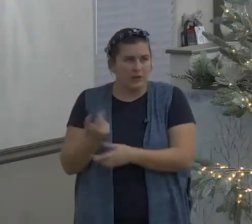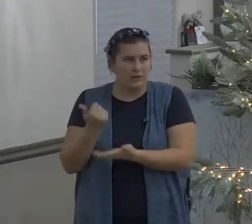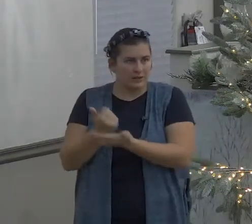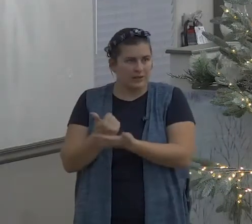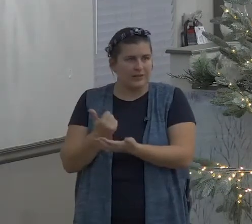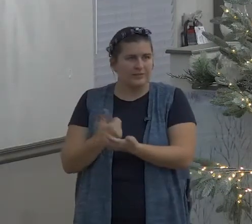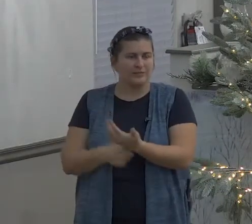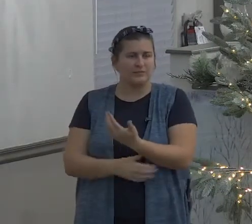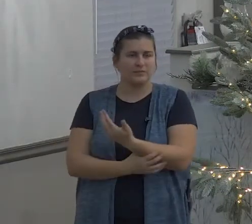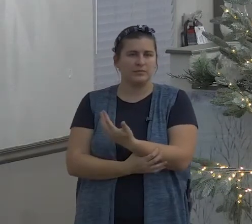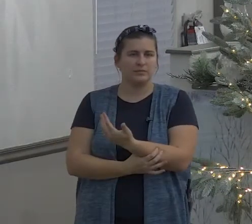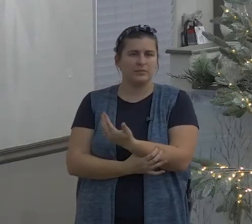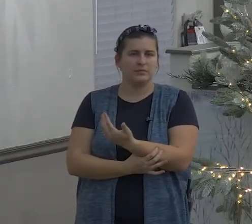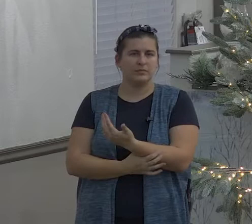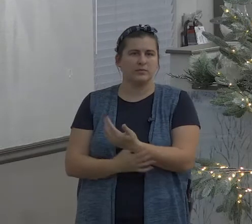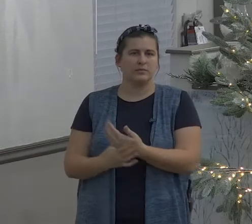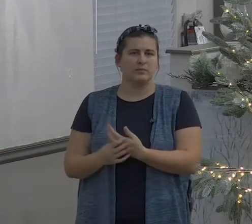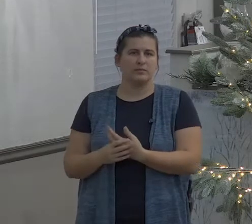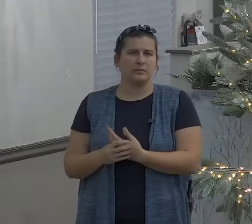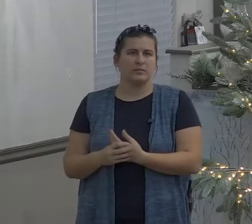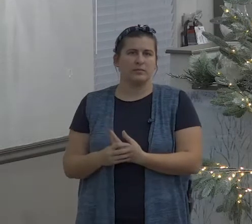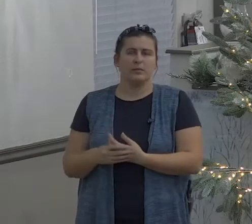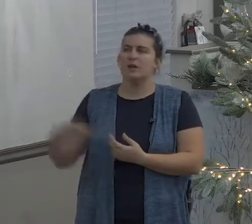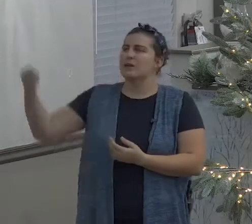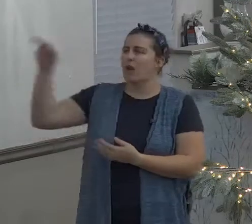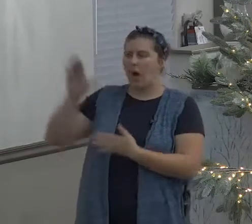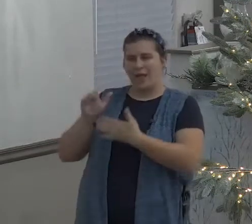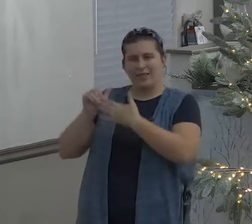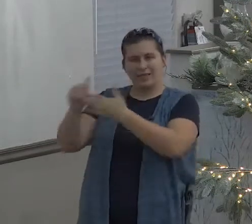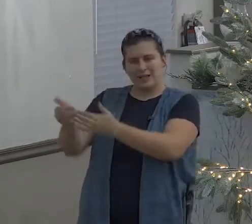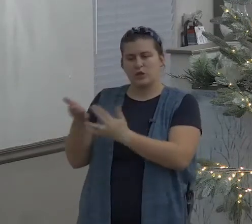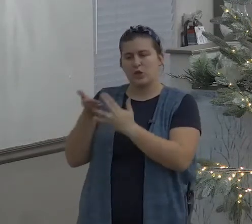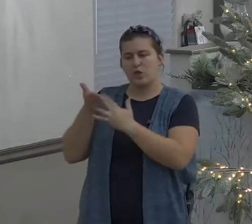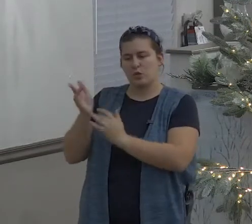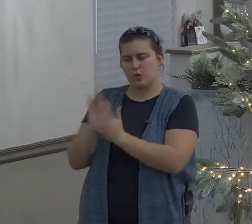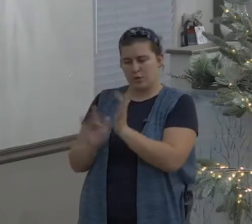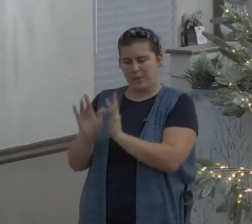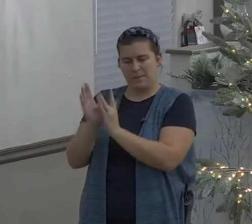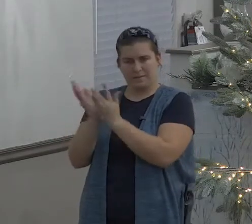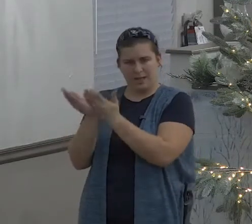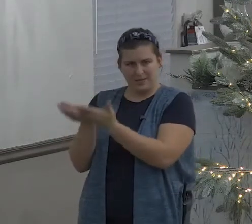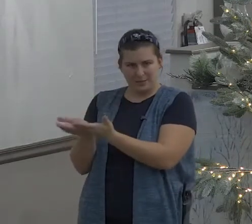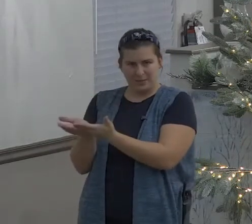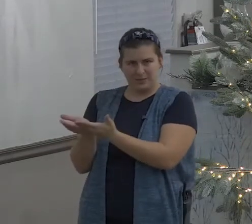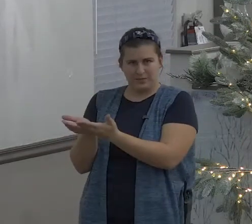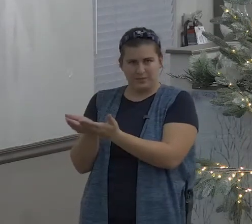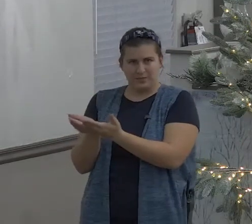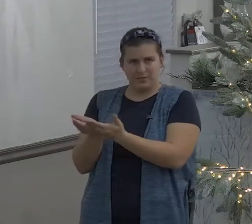them but I don't want that to be me I don't want that to be you amen